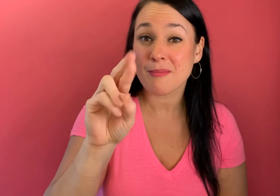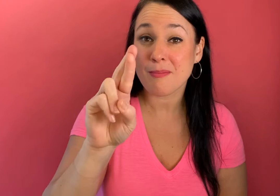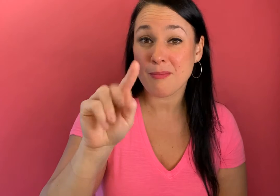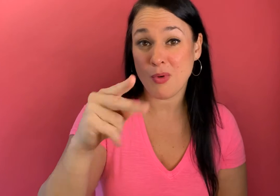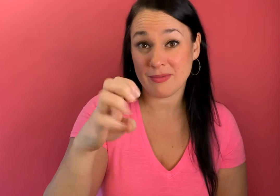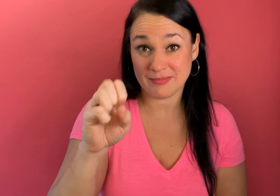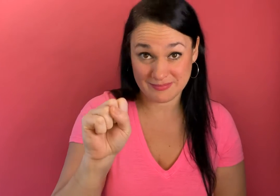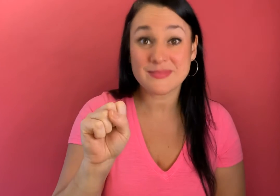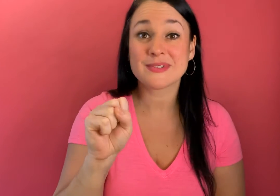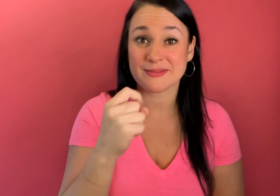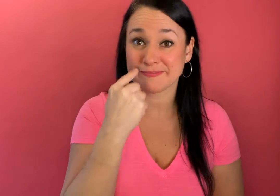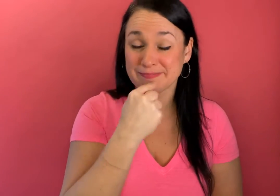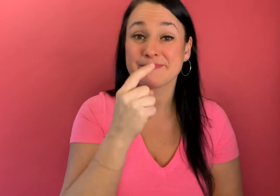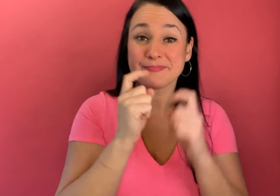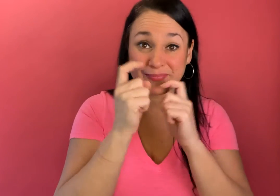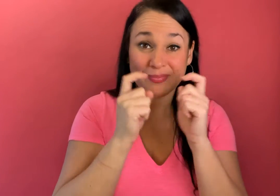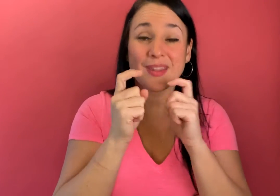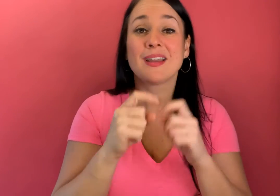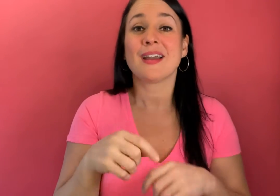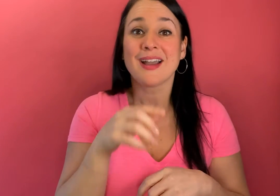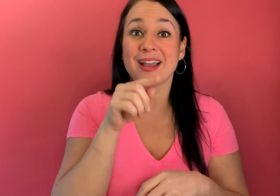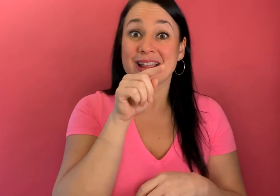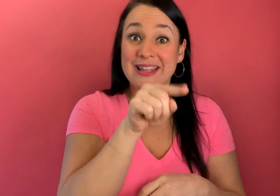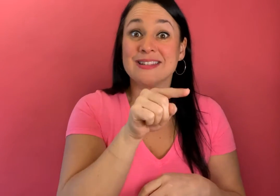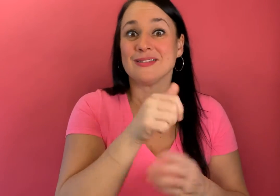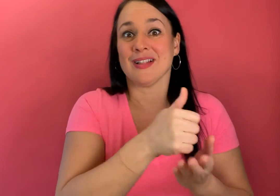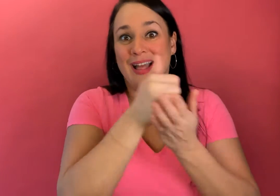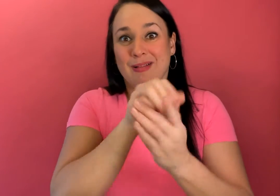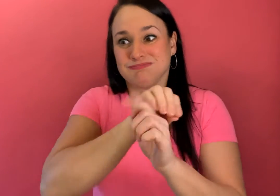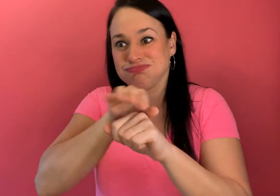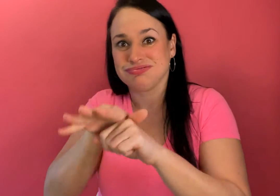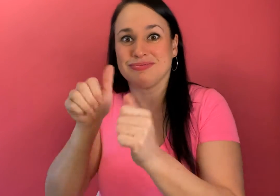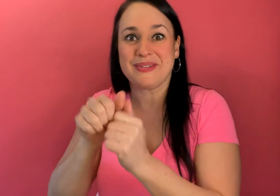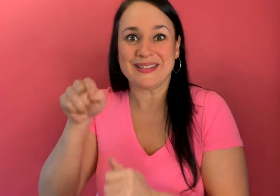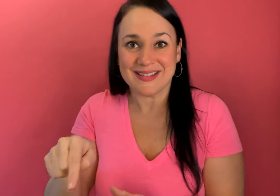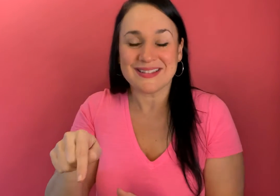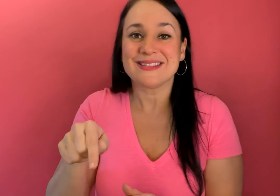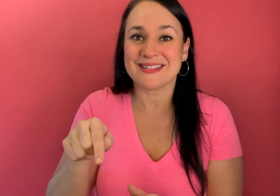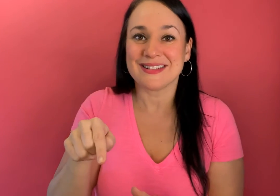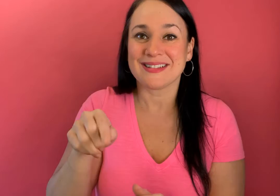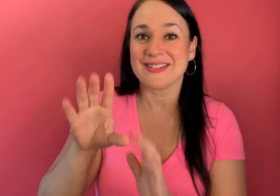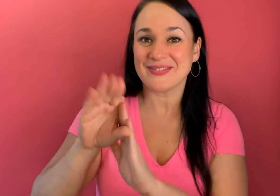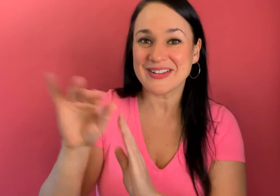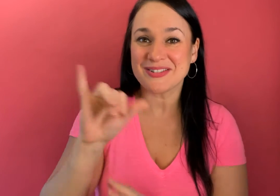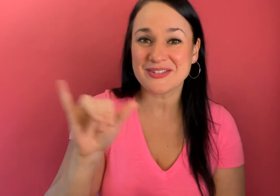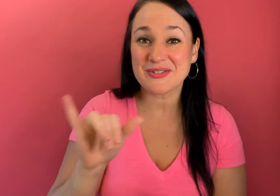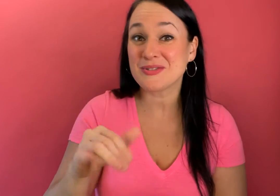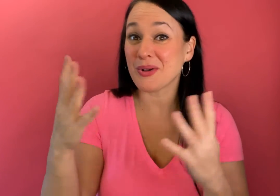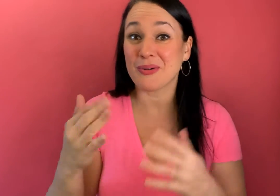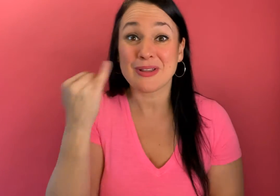mouth morphine mouth expressions and that video will really help go